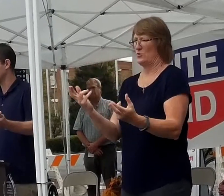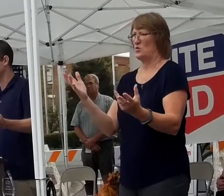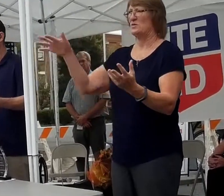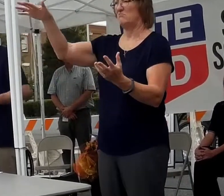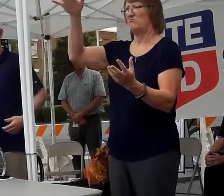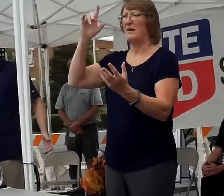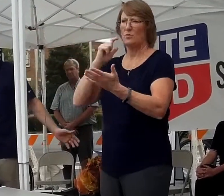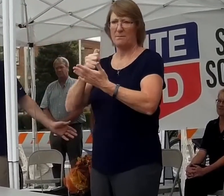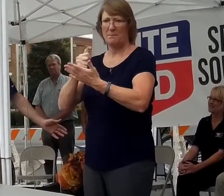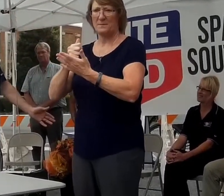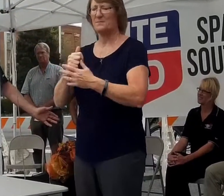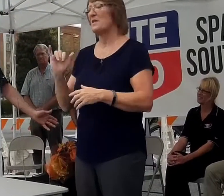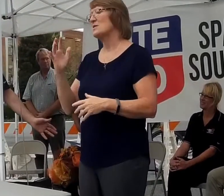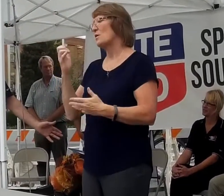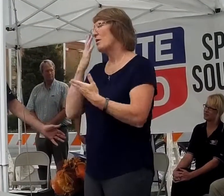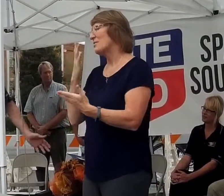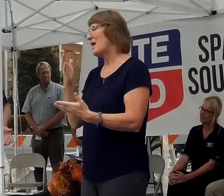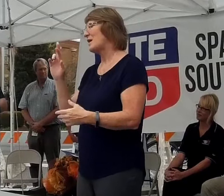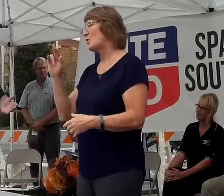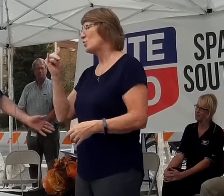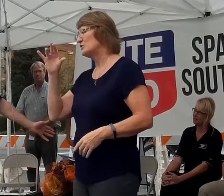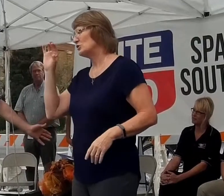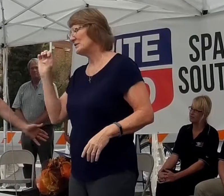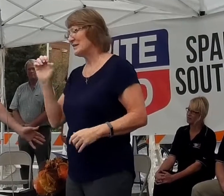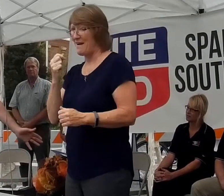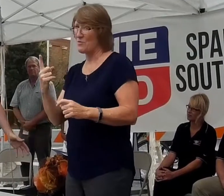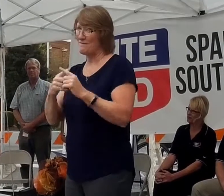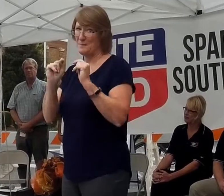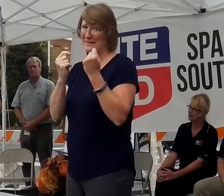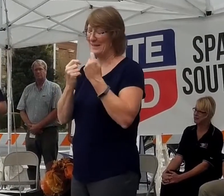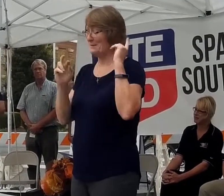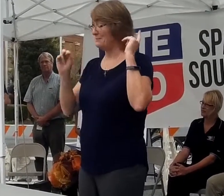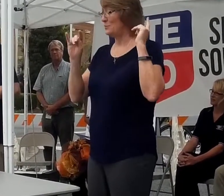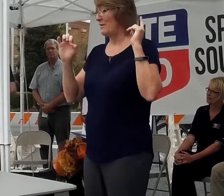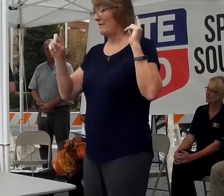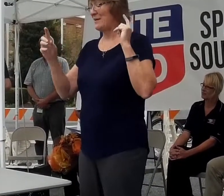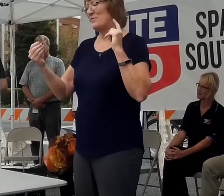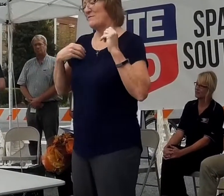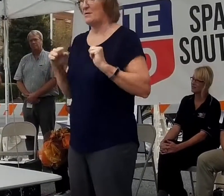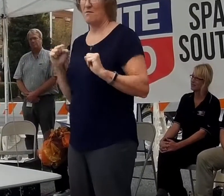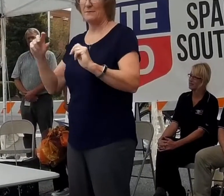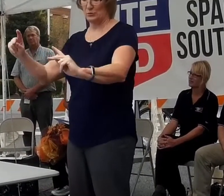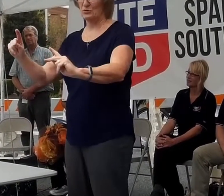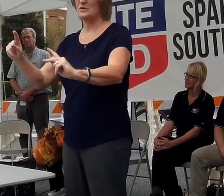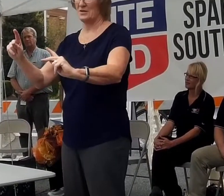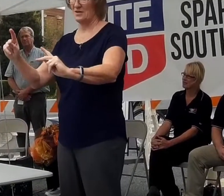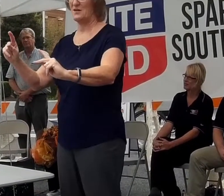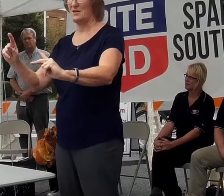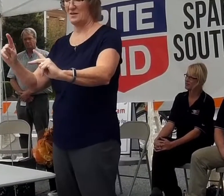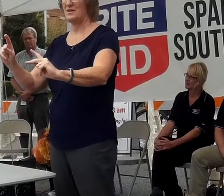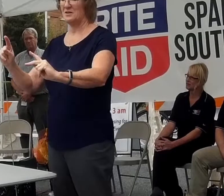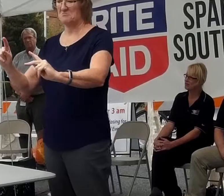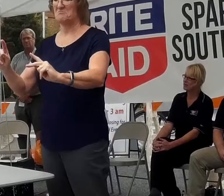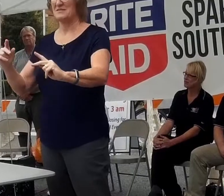there to help. And I'd also like to thank Richie, everyone from the team of Rite Aid, for giving me the opportunity to